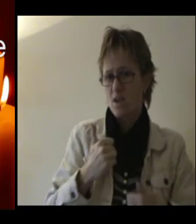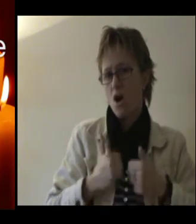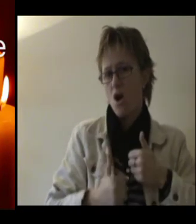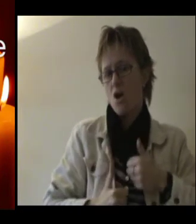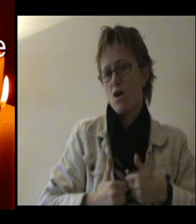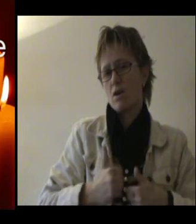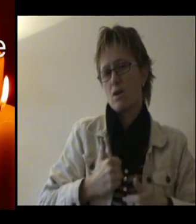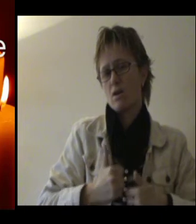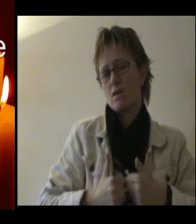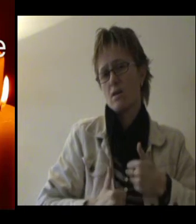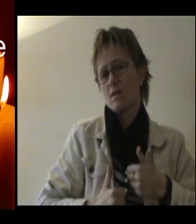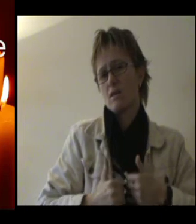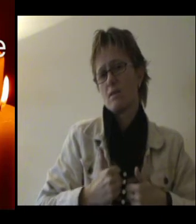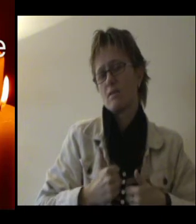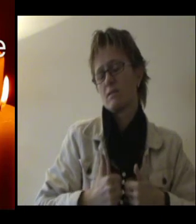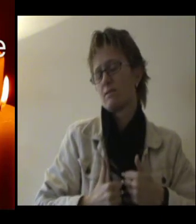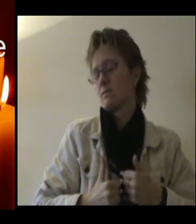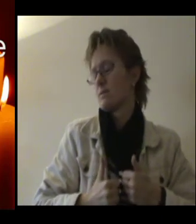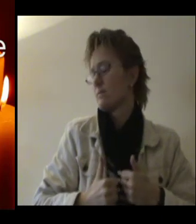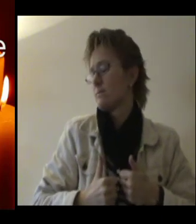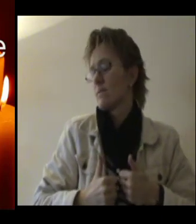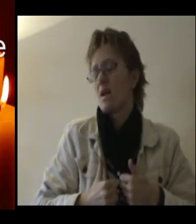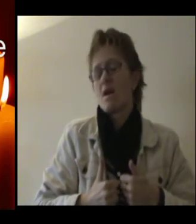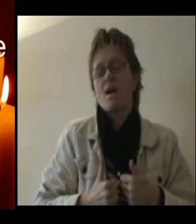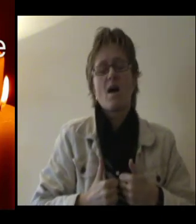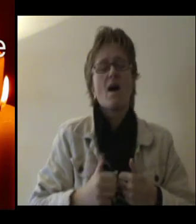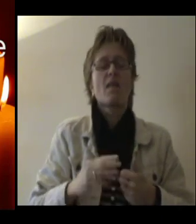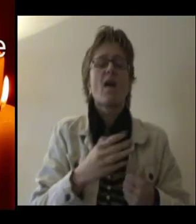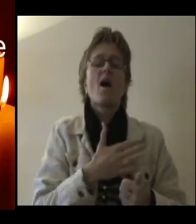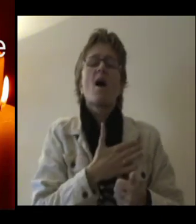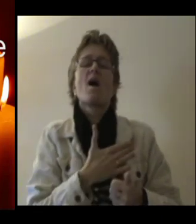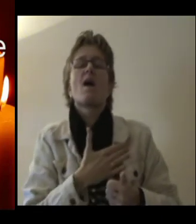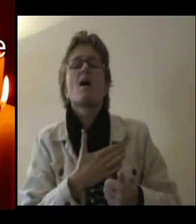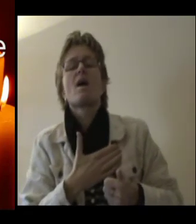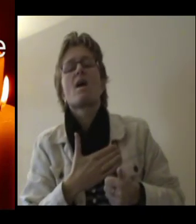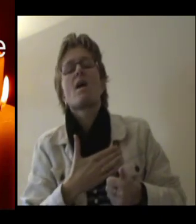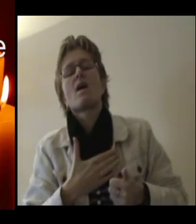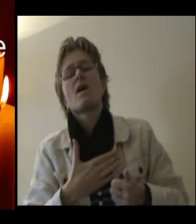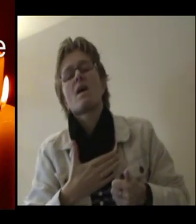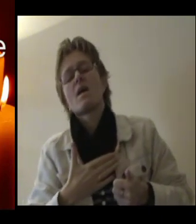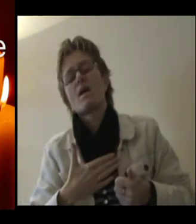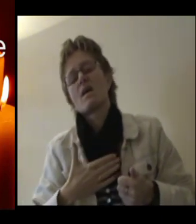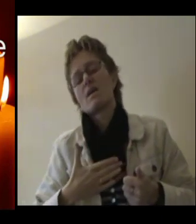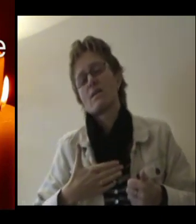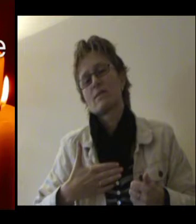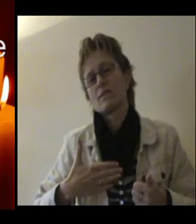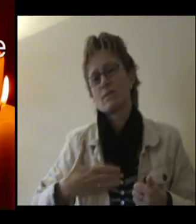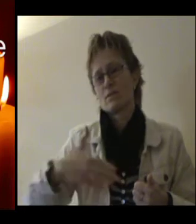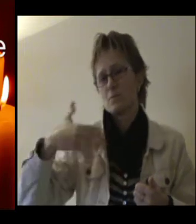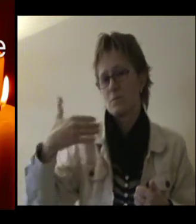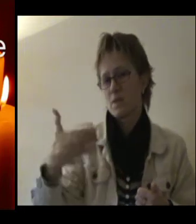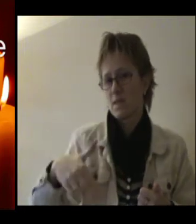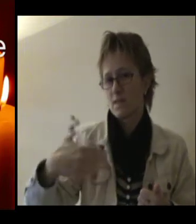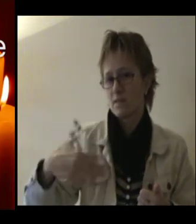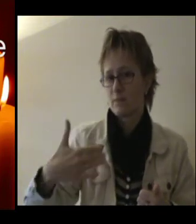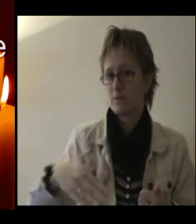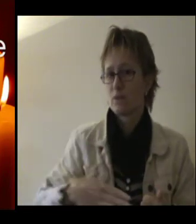hunger, an endless aching